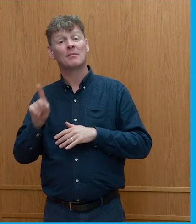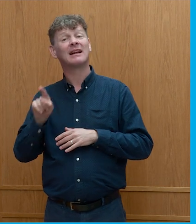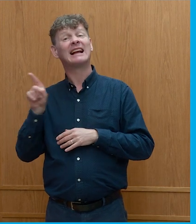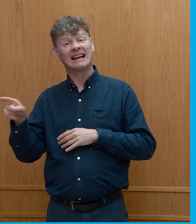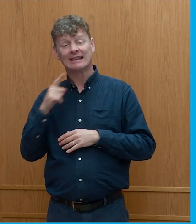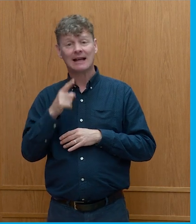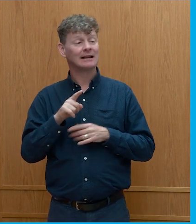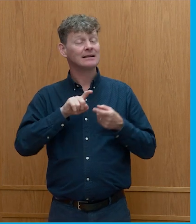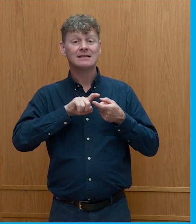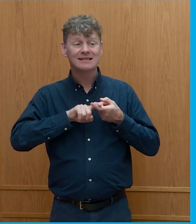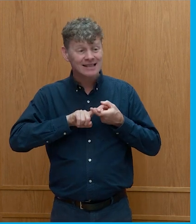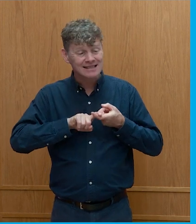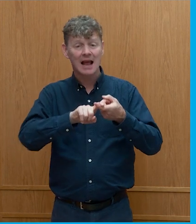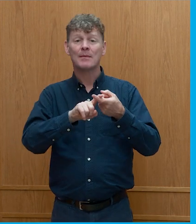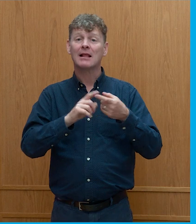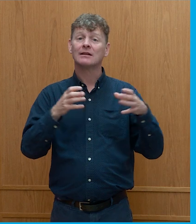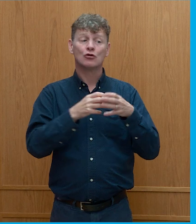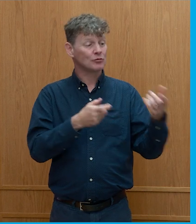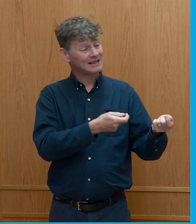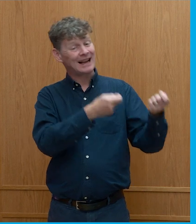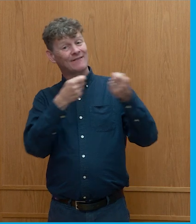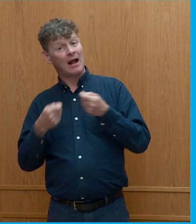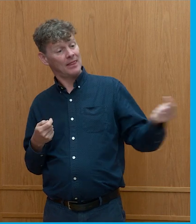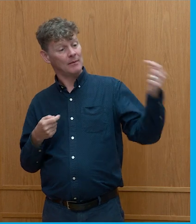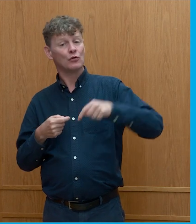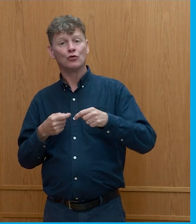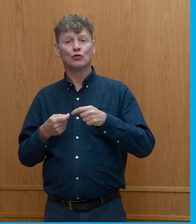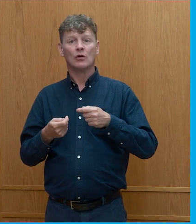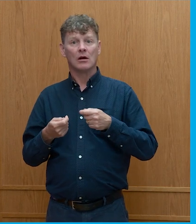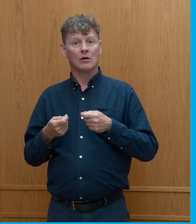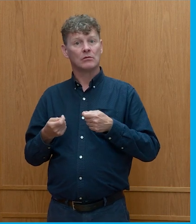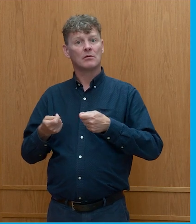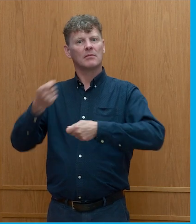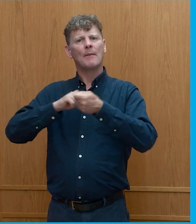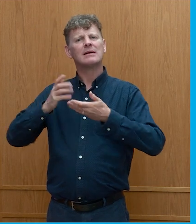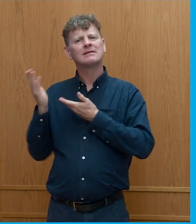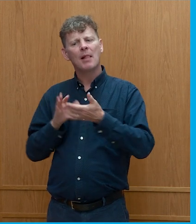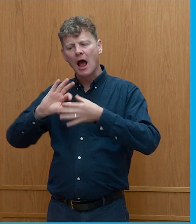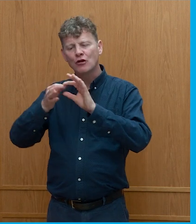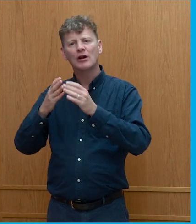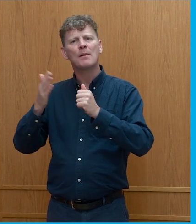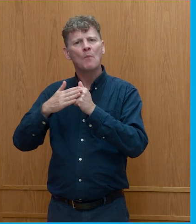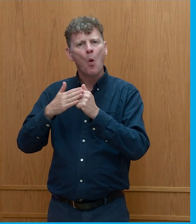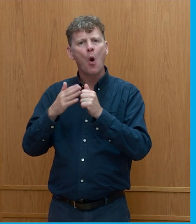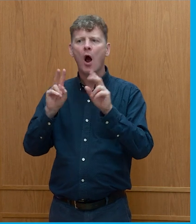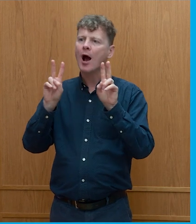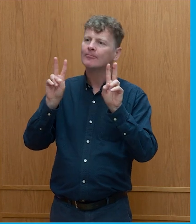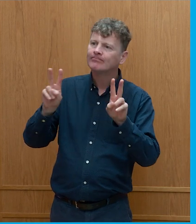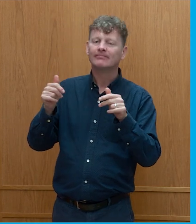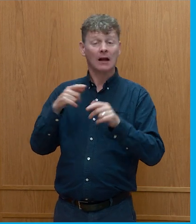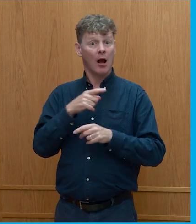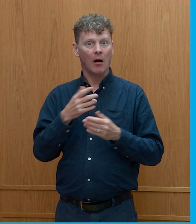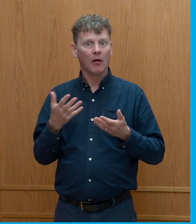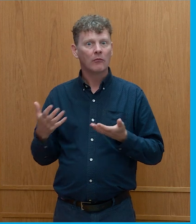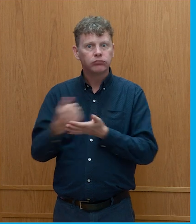groups to help him green his supply chain made him a lot more money and that's what he wanted to do so i do think there is a